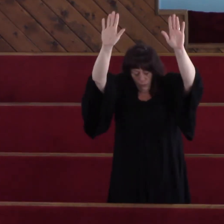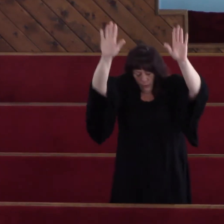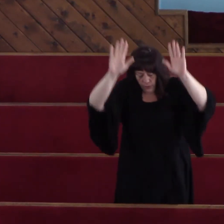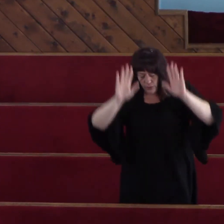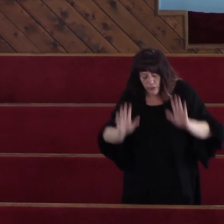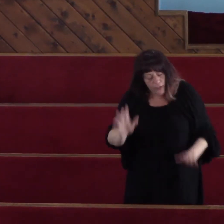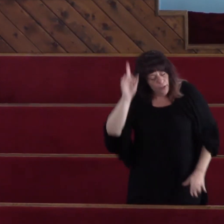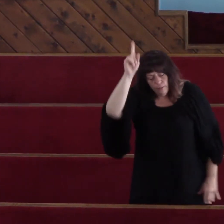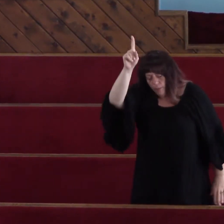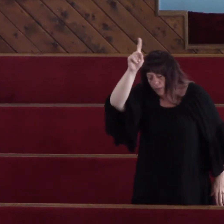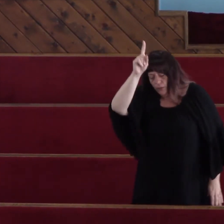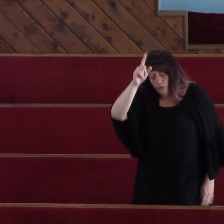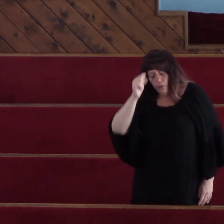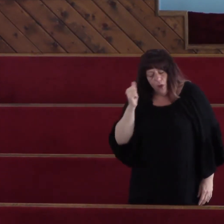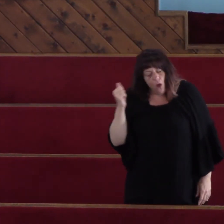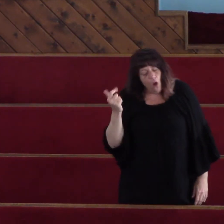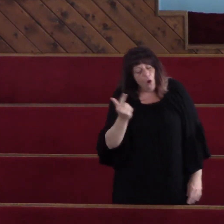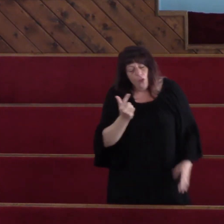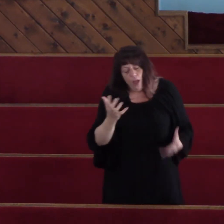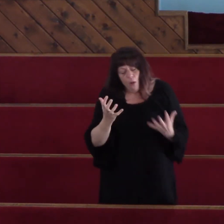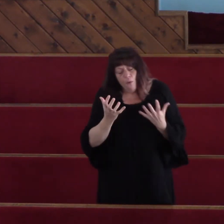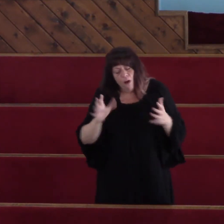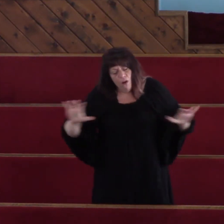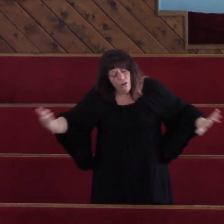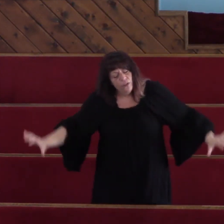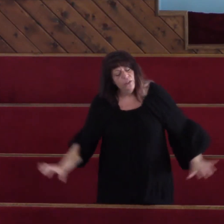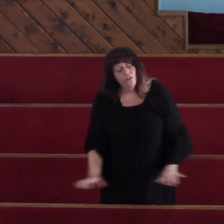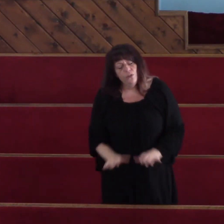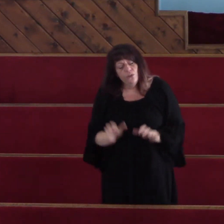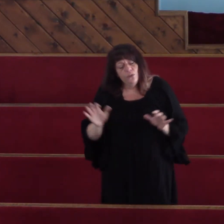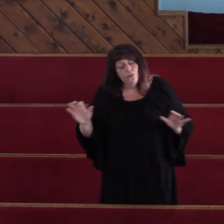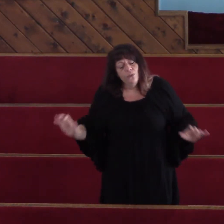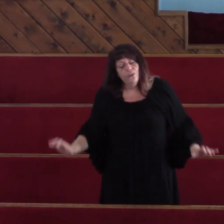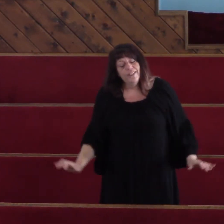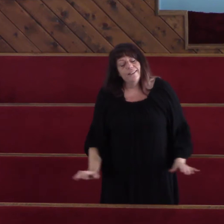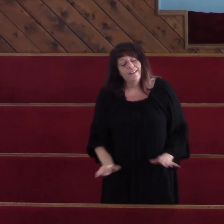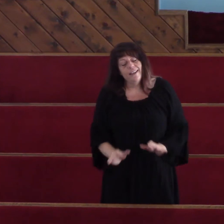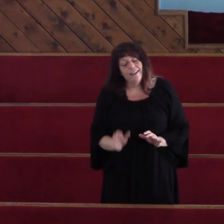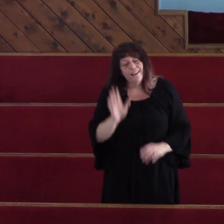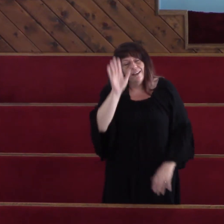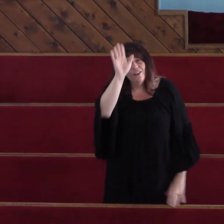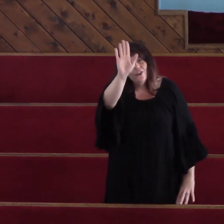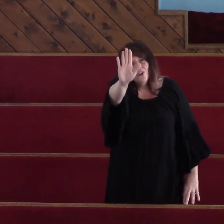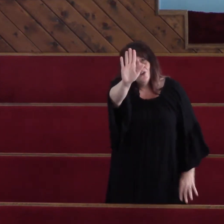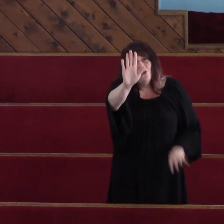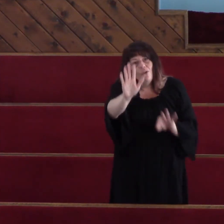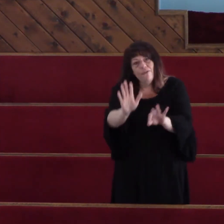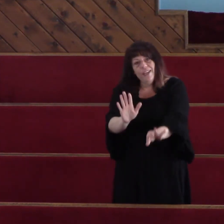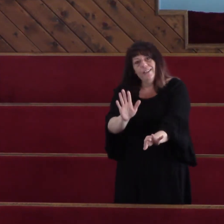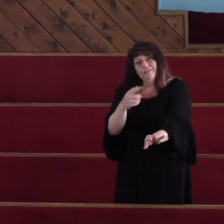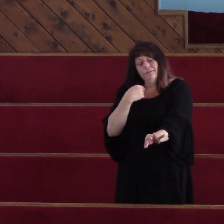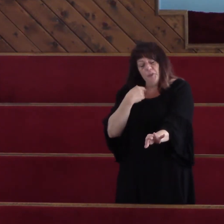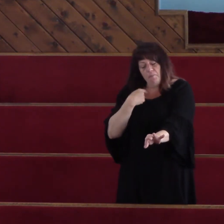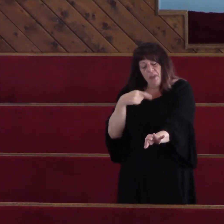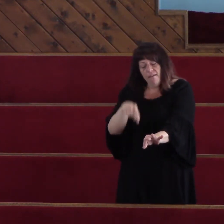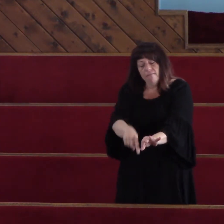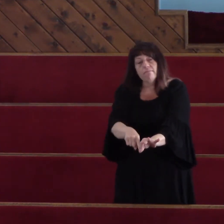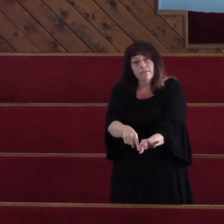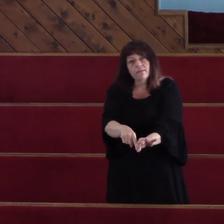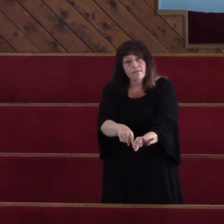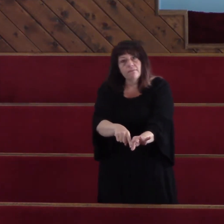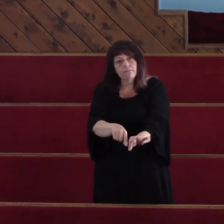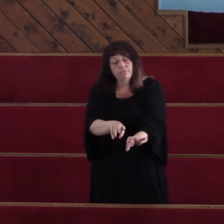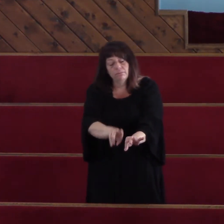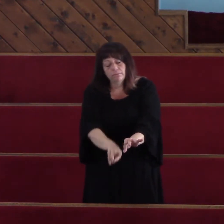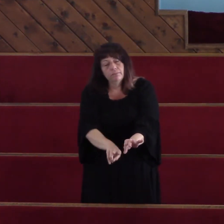all I want to do is lay here right at